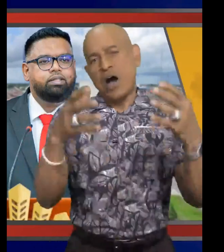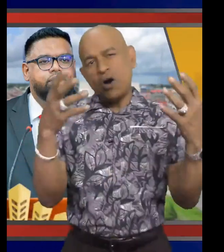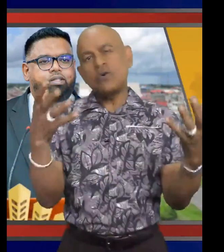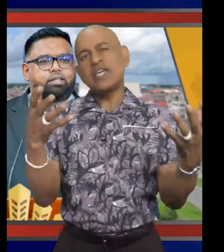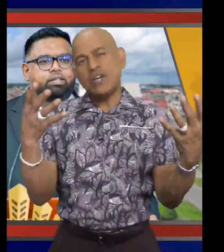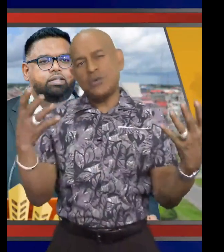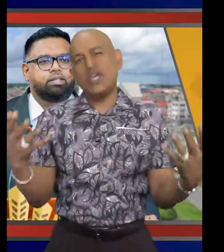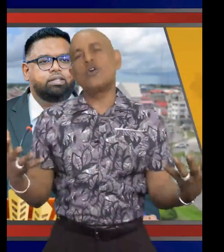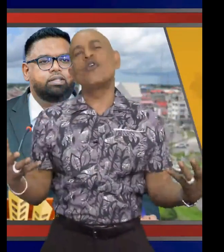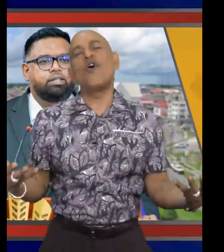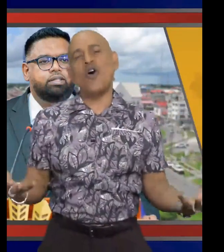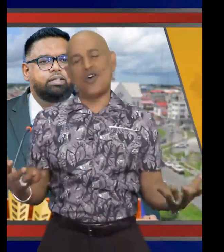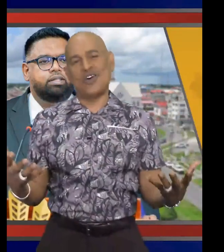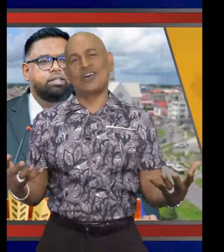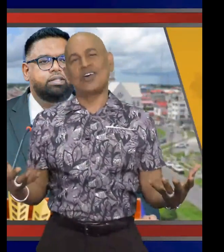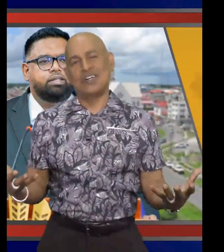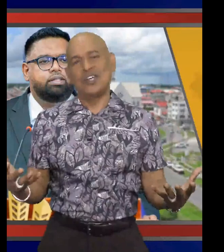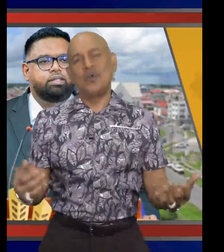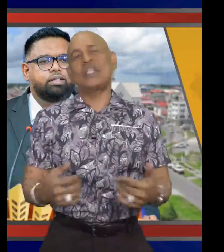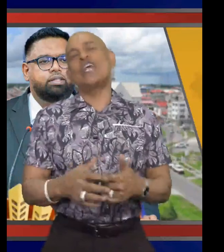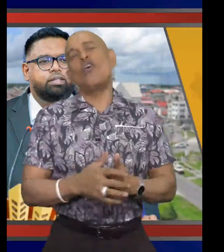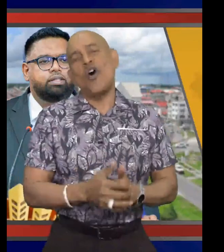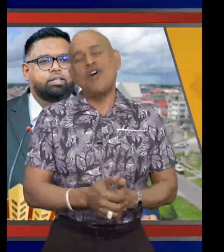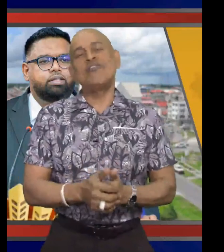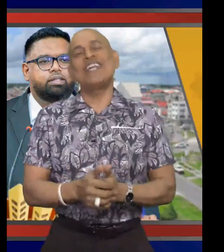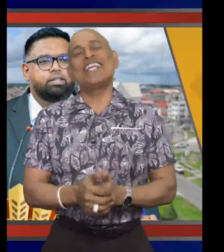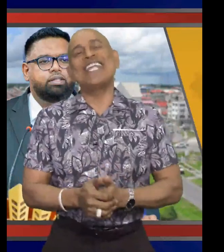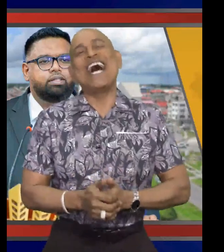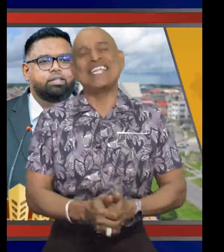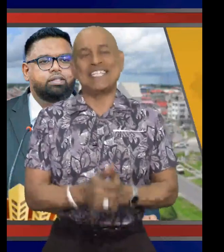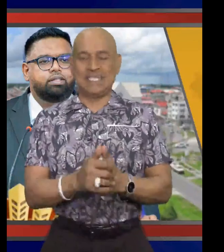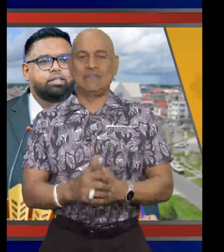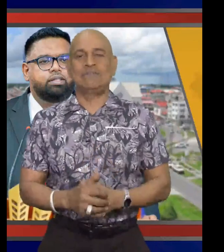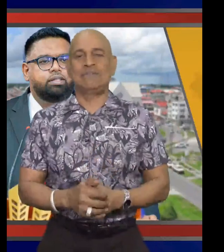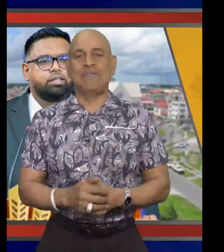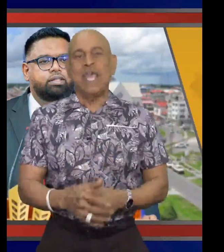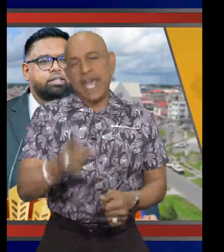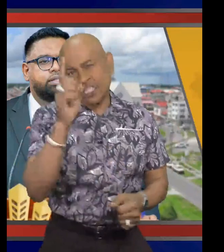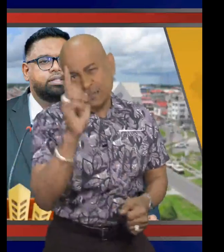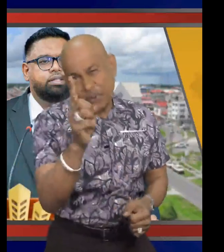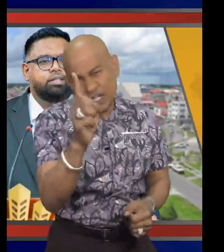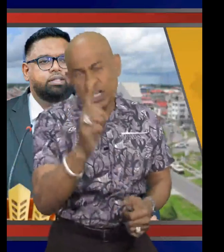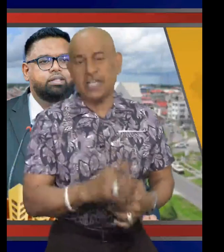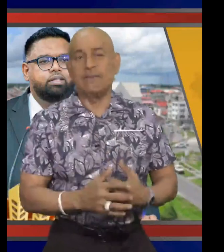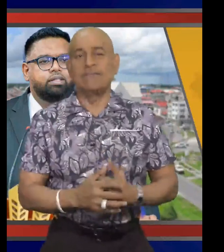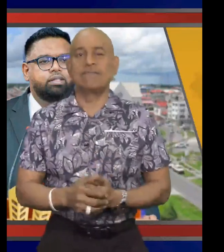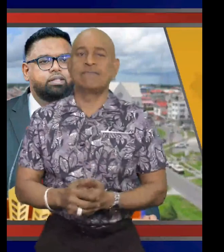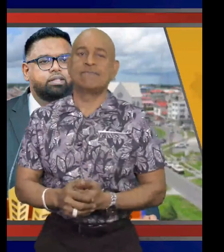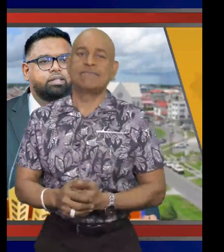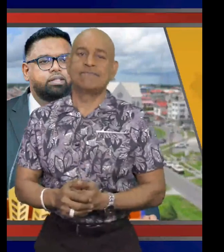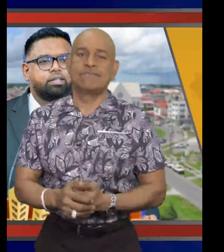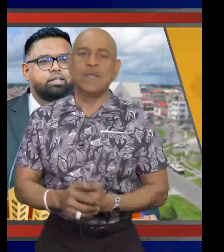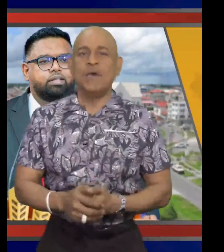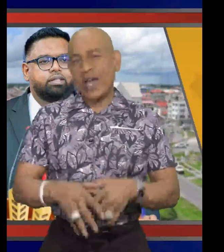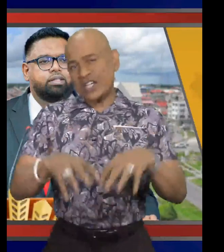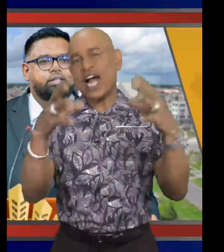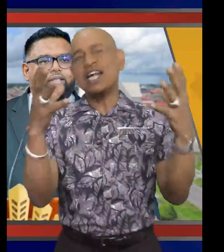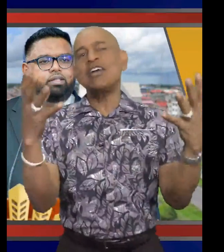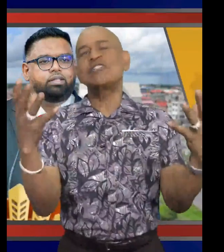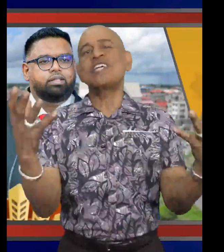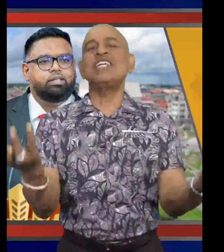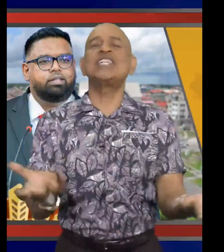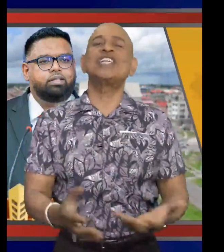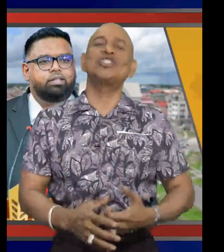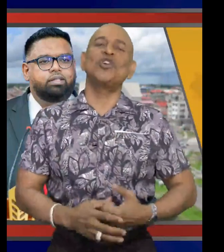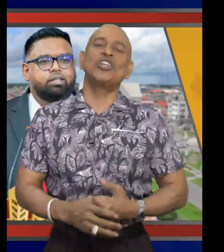How can we go wrong with an offer like that? Especially when